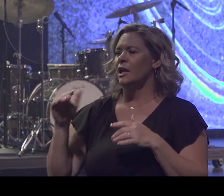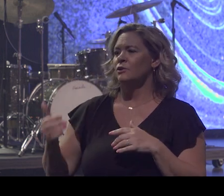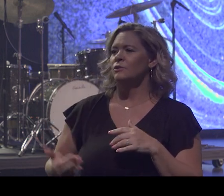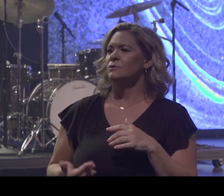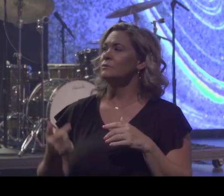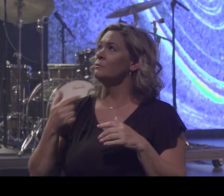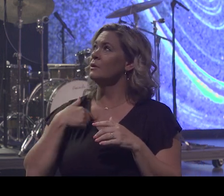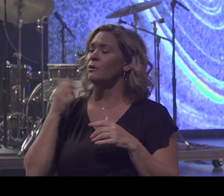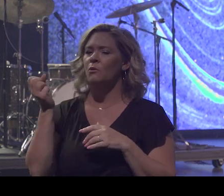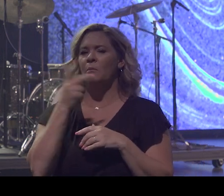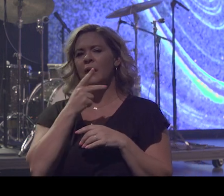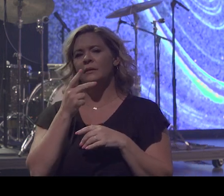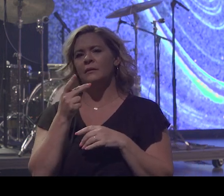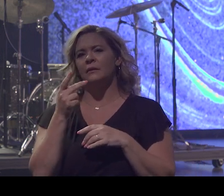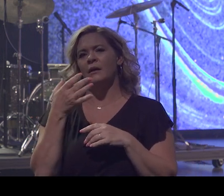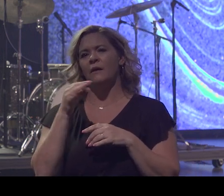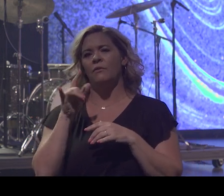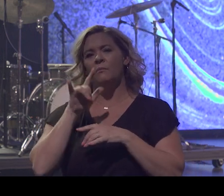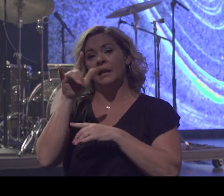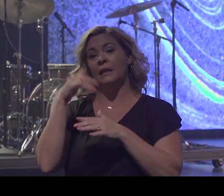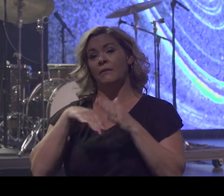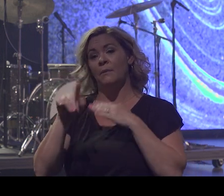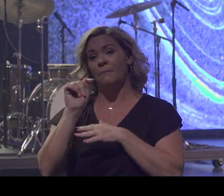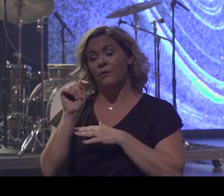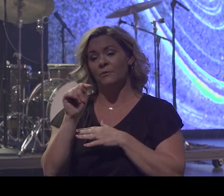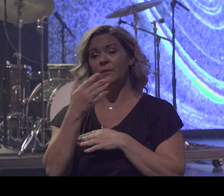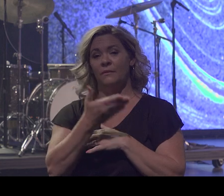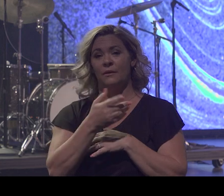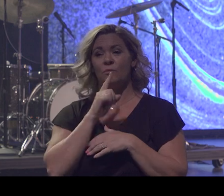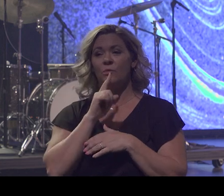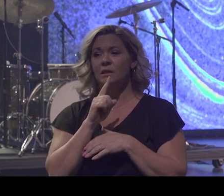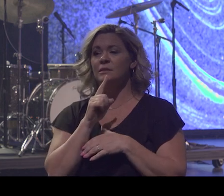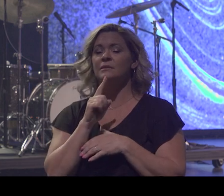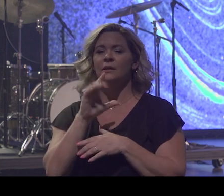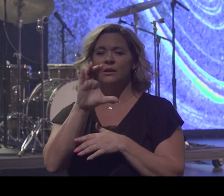back of the plane in the bathroom. And there it was. They introduced me to cocaine at the age of 21.